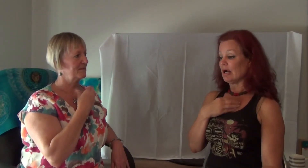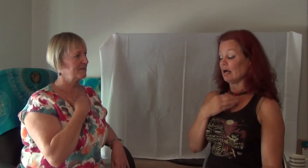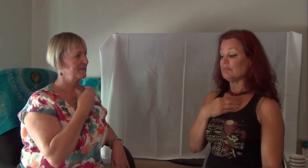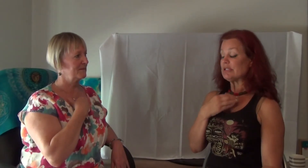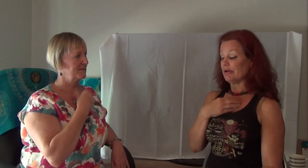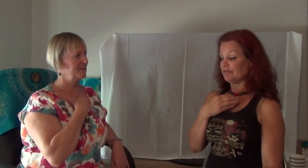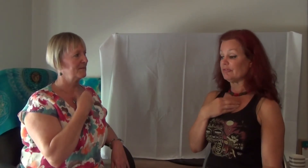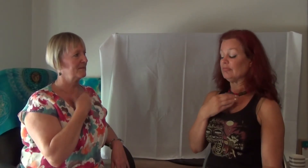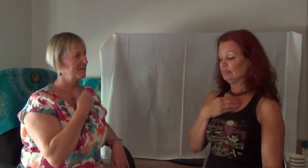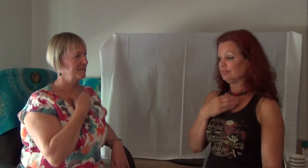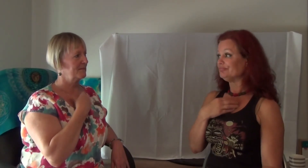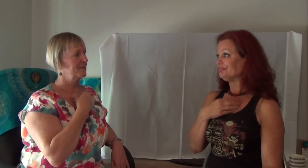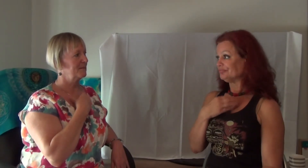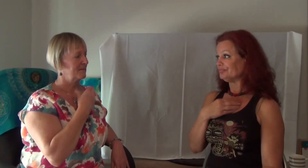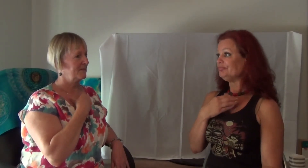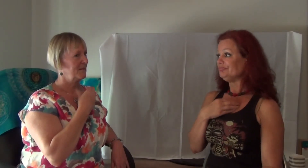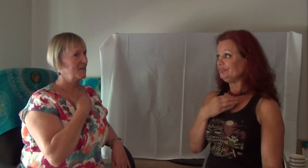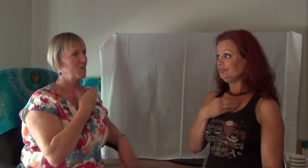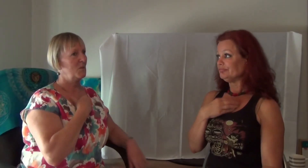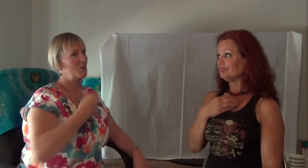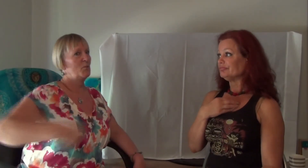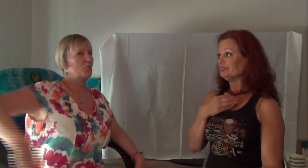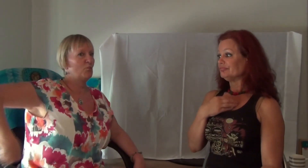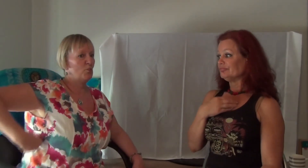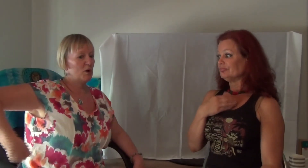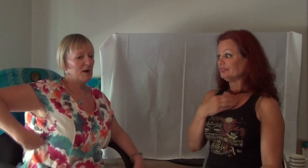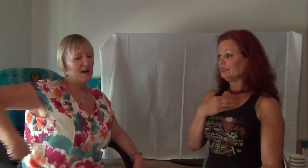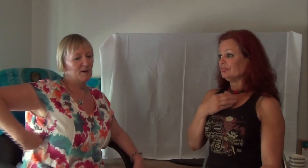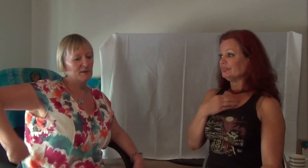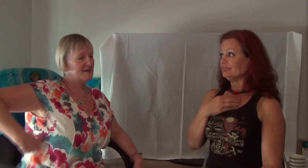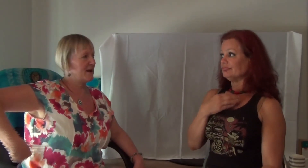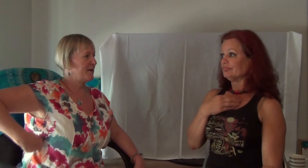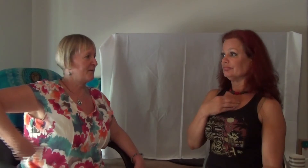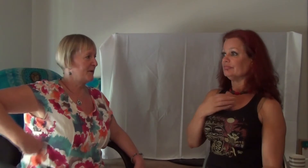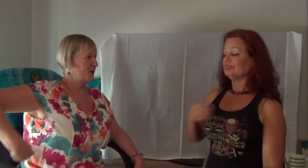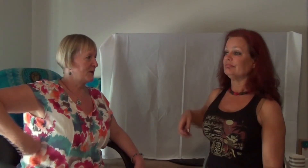I'm safe What colour is safe for you?